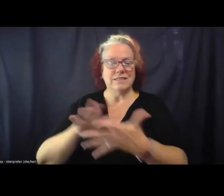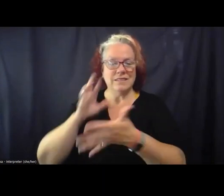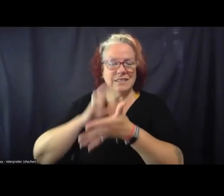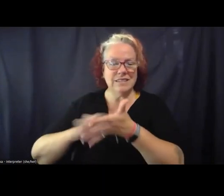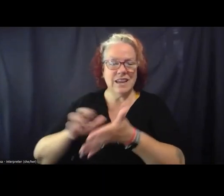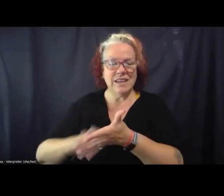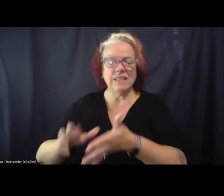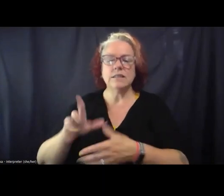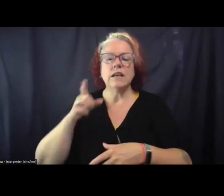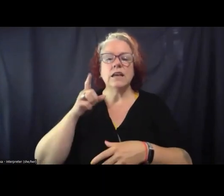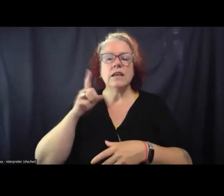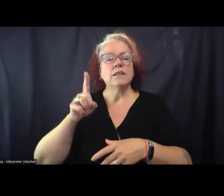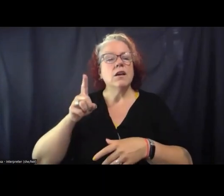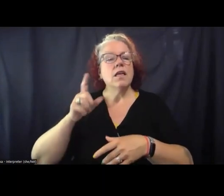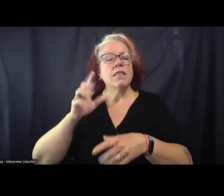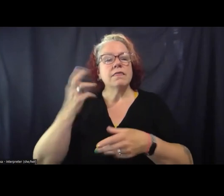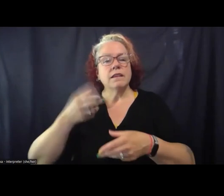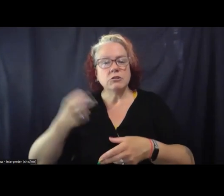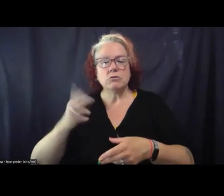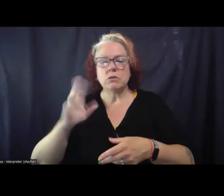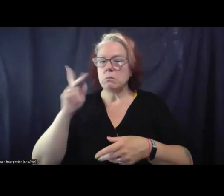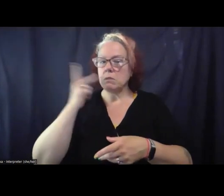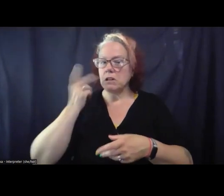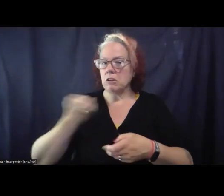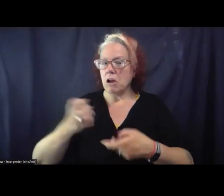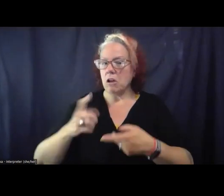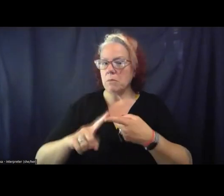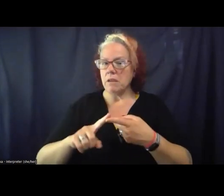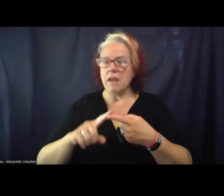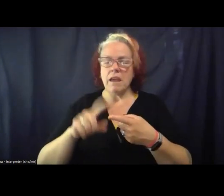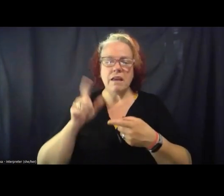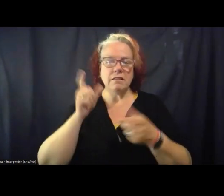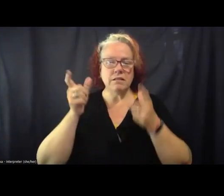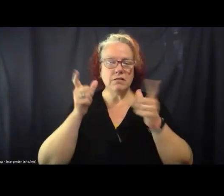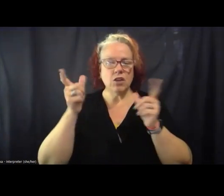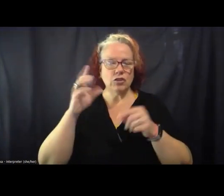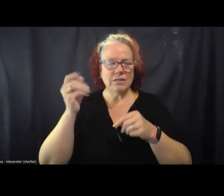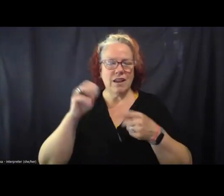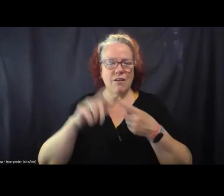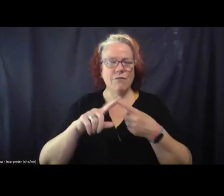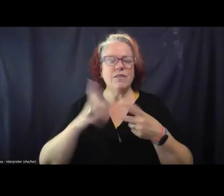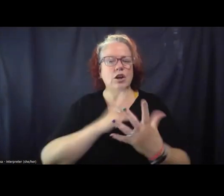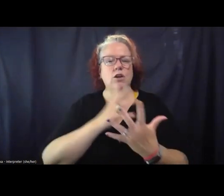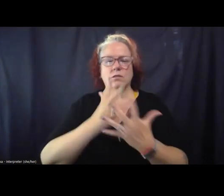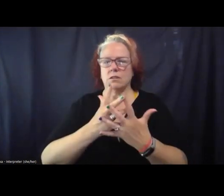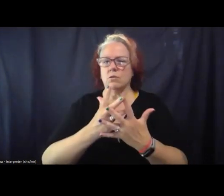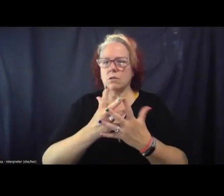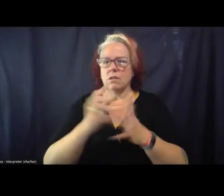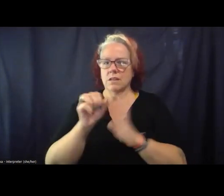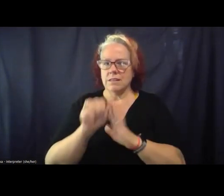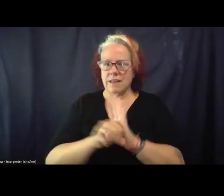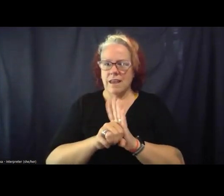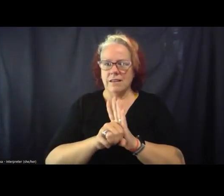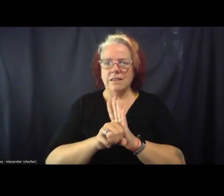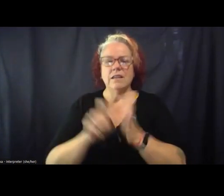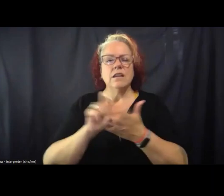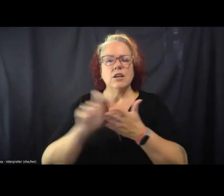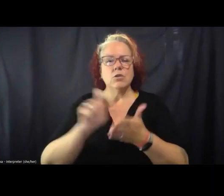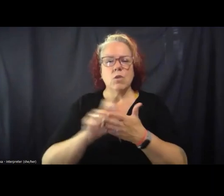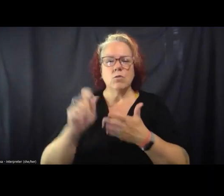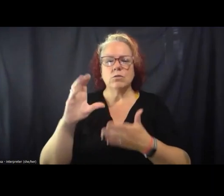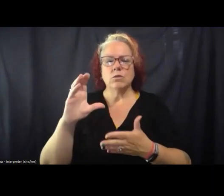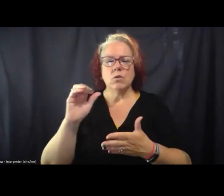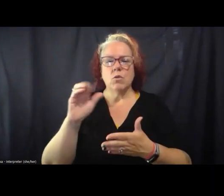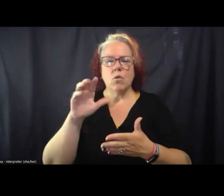political economy, and cultural logics of the carceral state. He is the author of Cole Cage's Crisis,